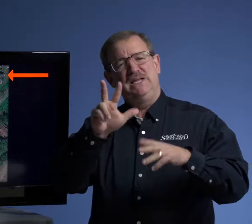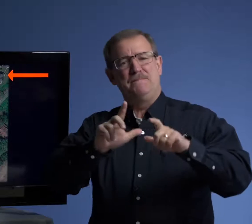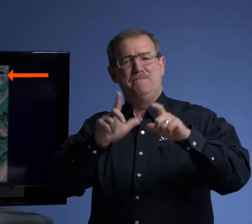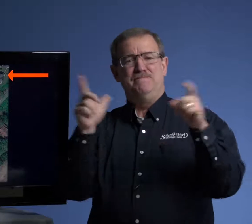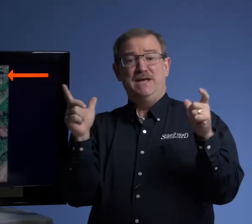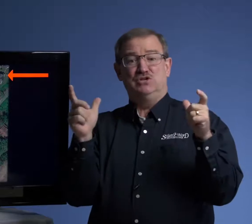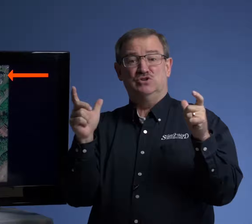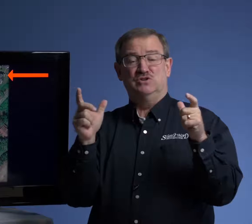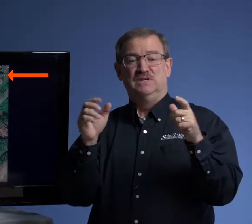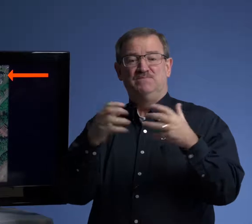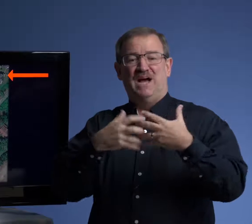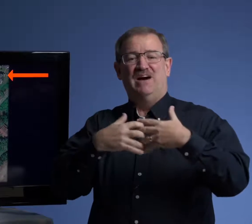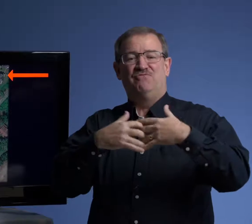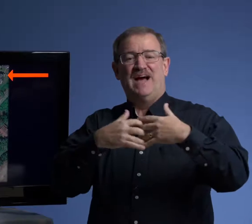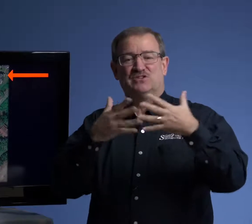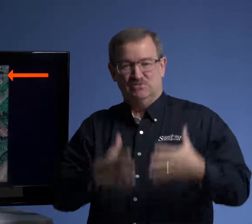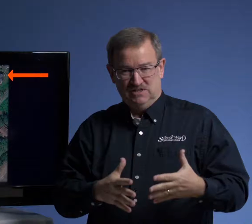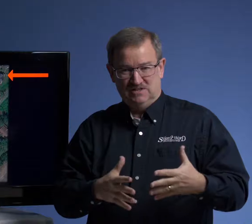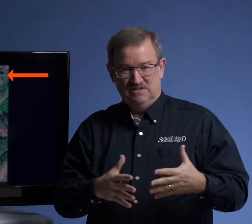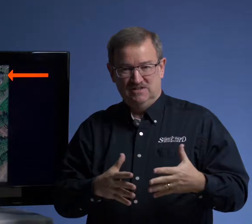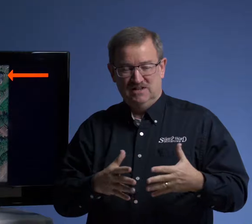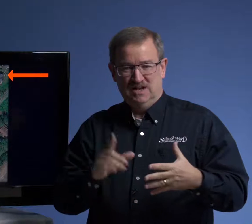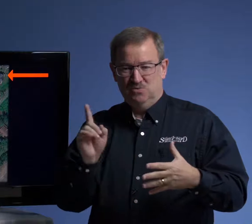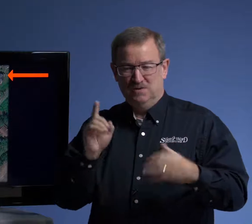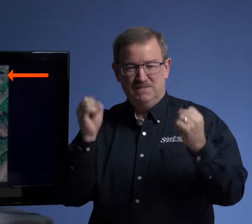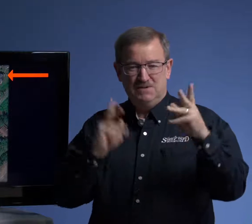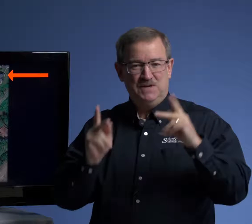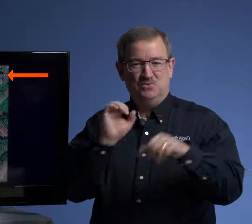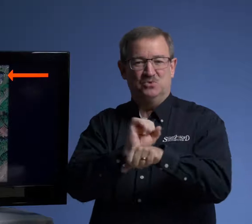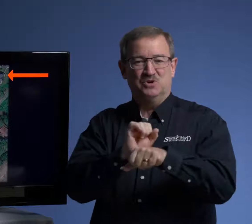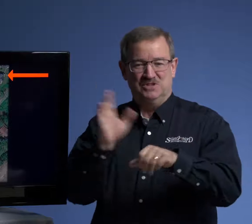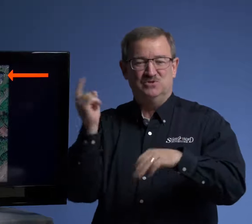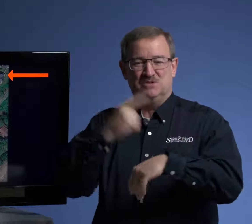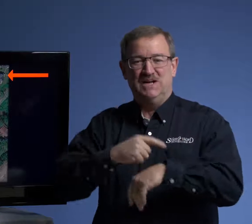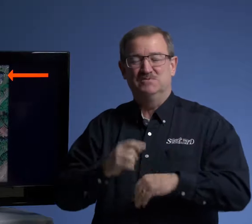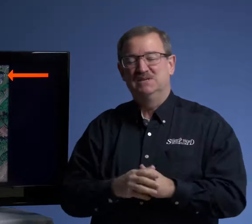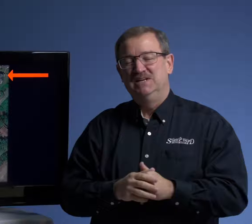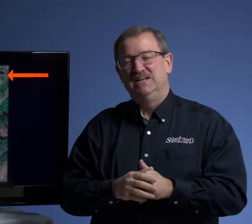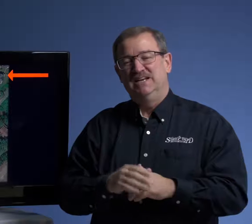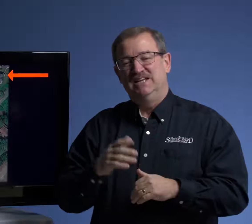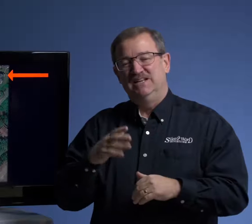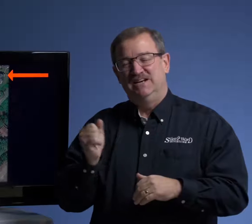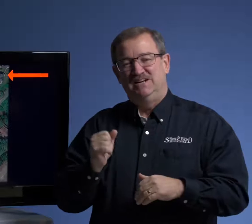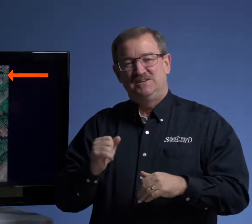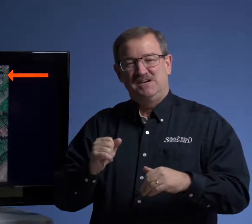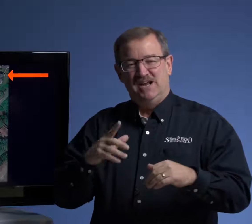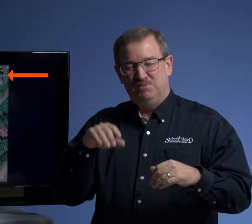major factories where many people worked in those times. But